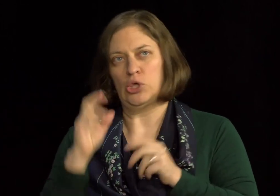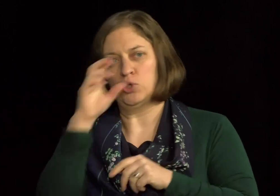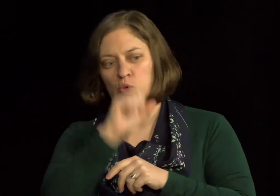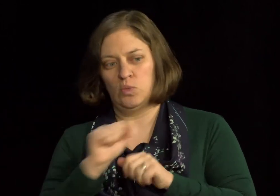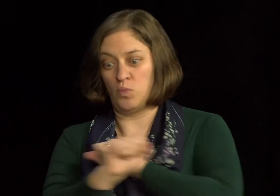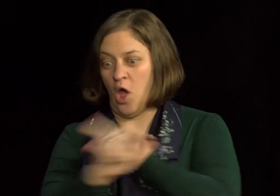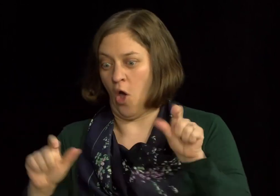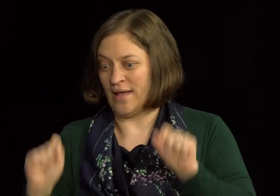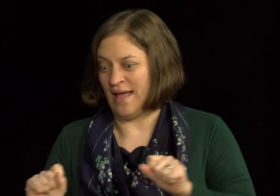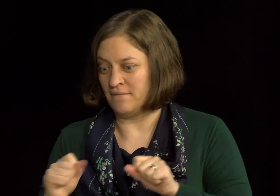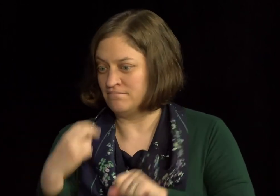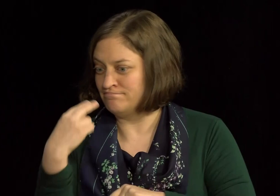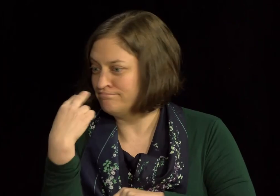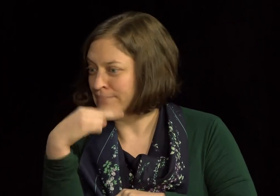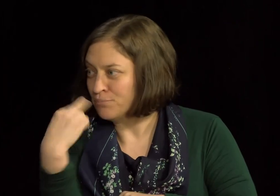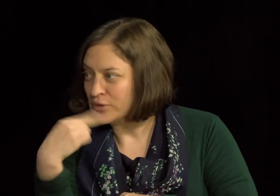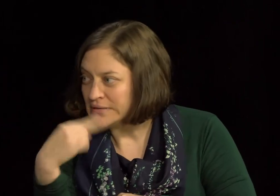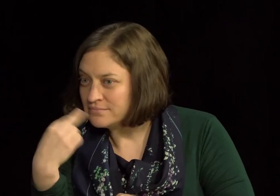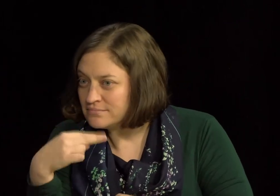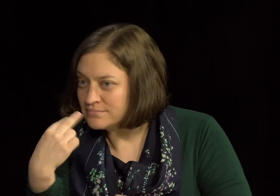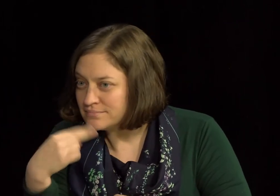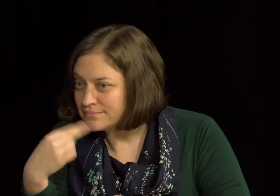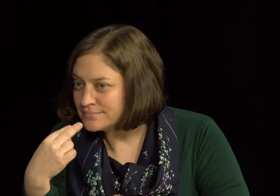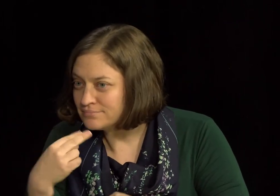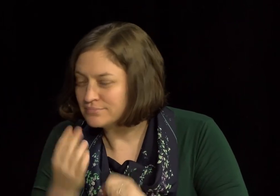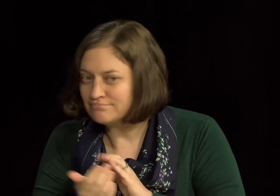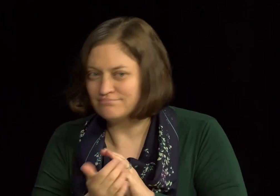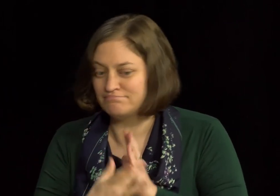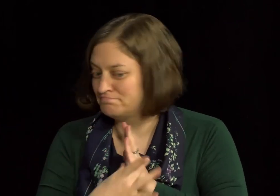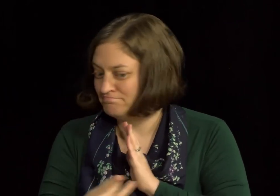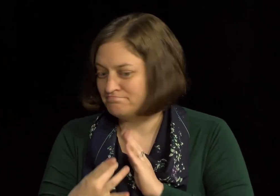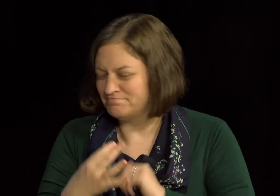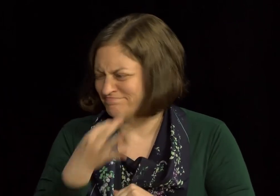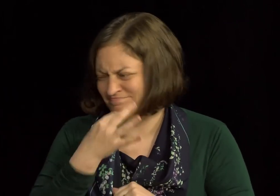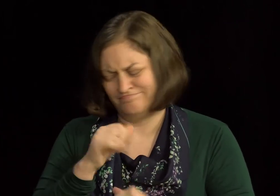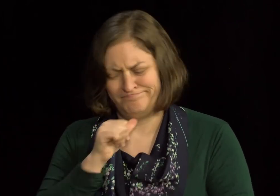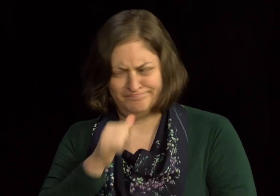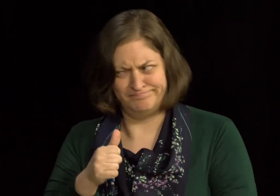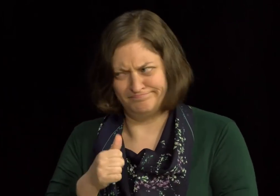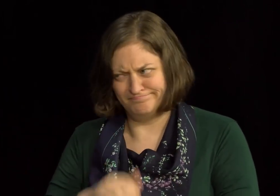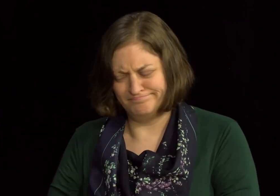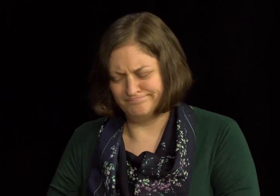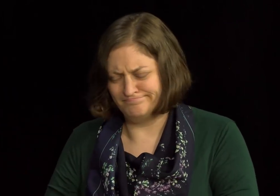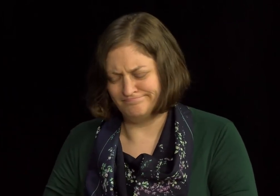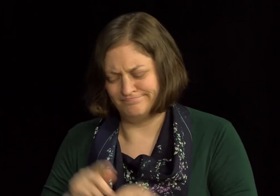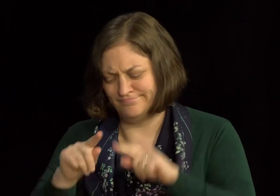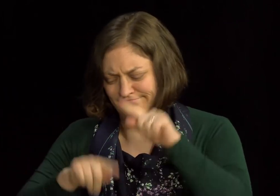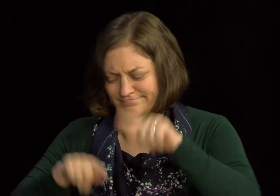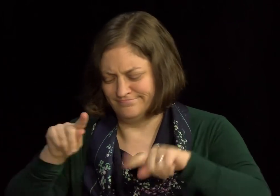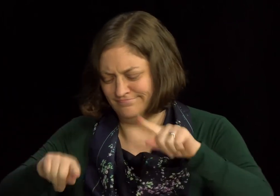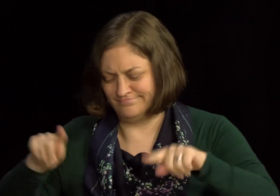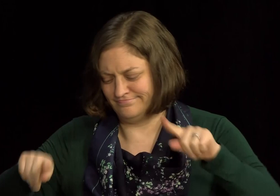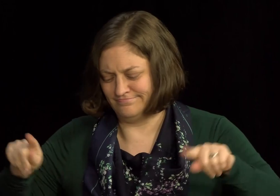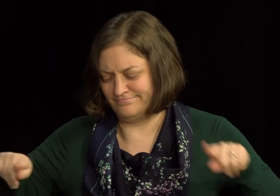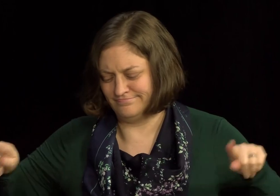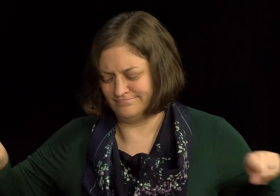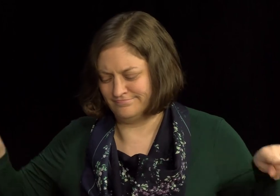Some people assume that every deaf person is a lip reader. And, is very skilled at lip reading. And, that's certainly not the case. That